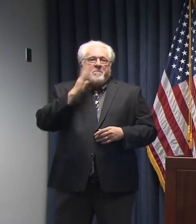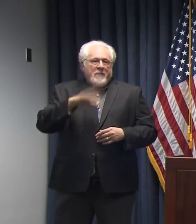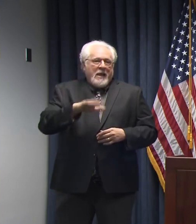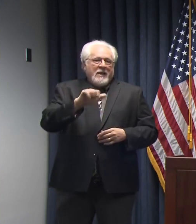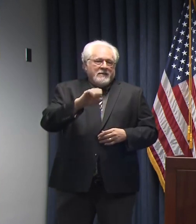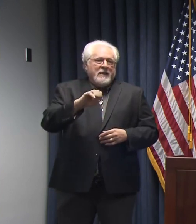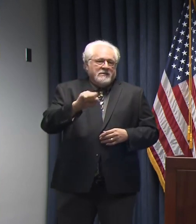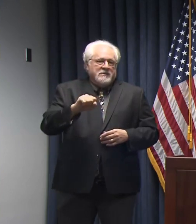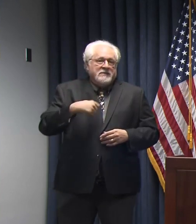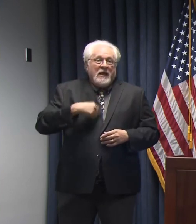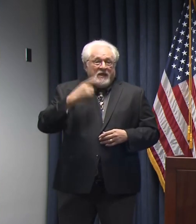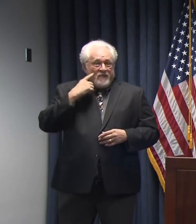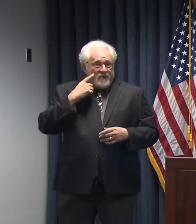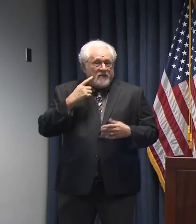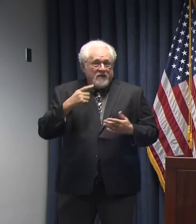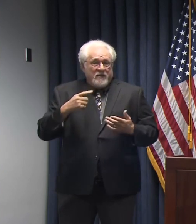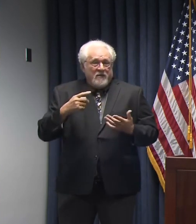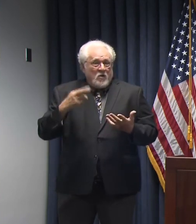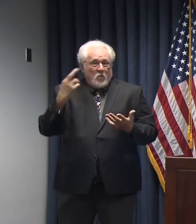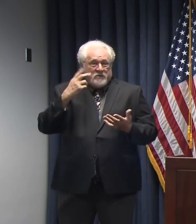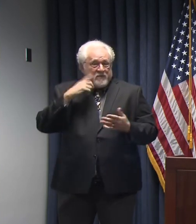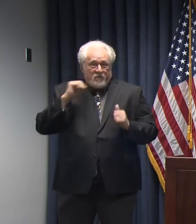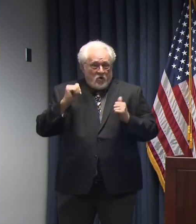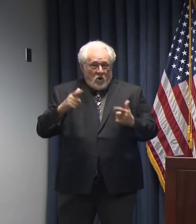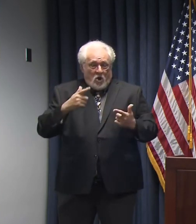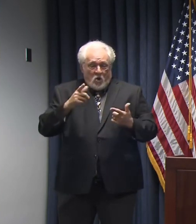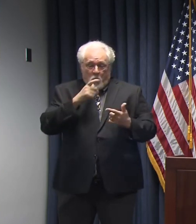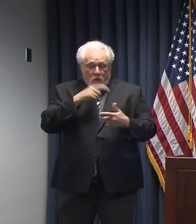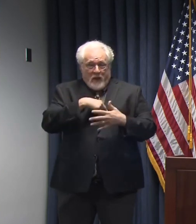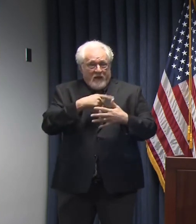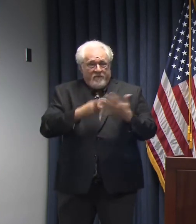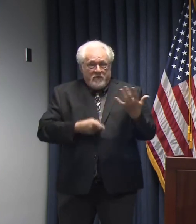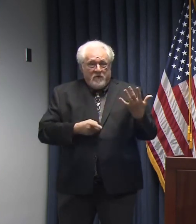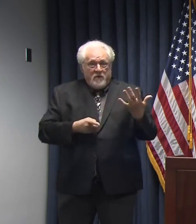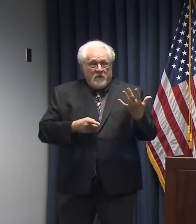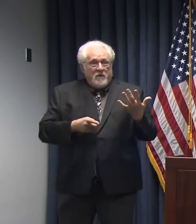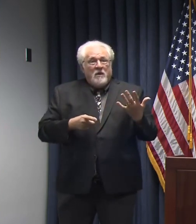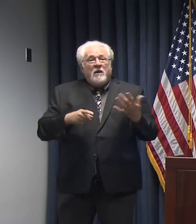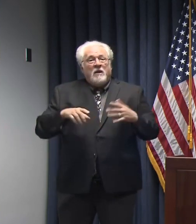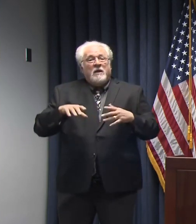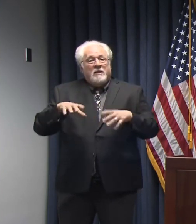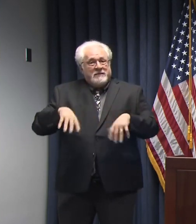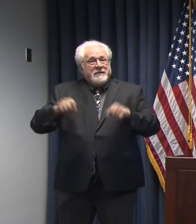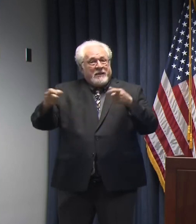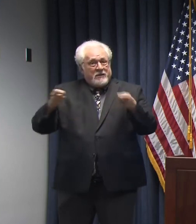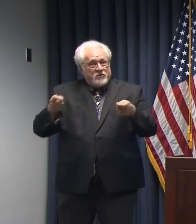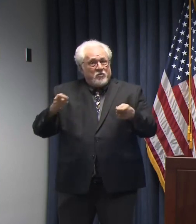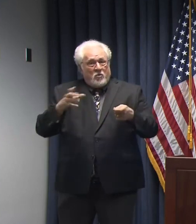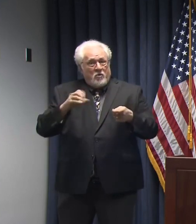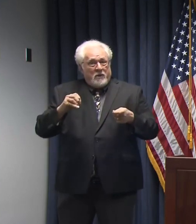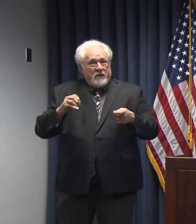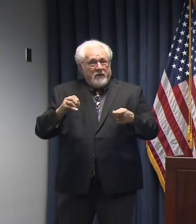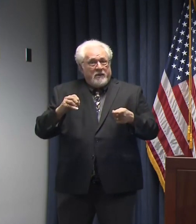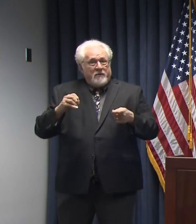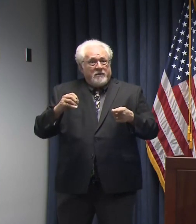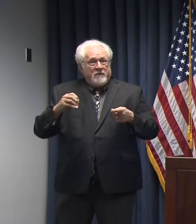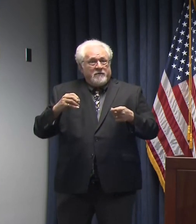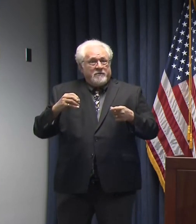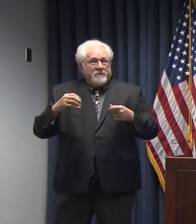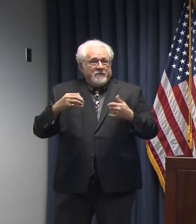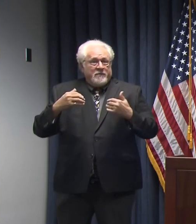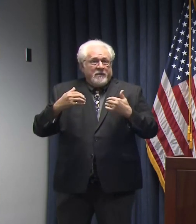I think there's reason for everybody with those conditions to obviously always take control and have the optimal health they can,